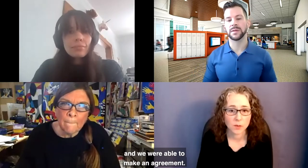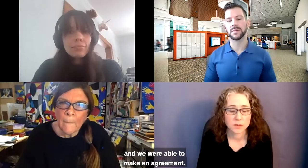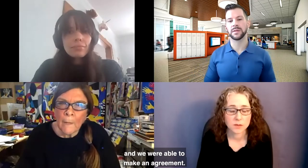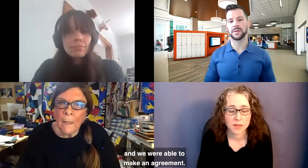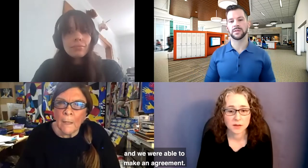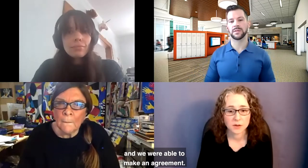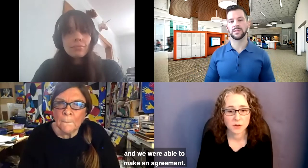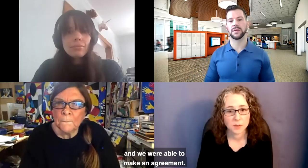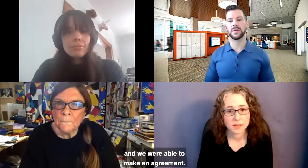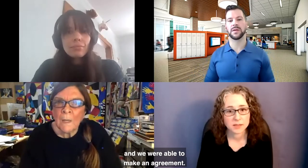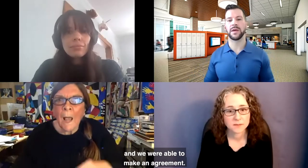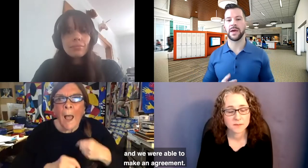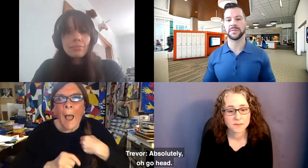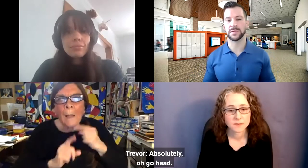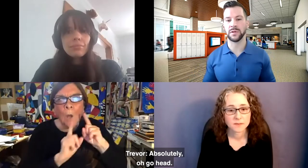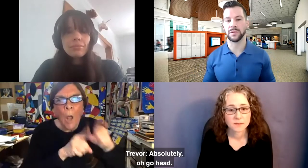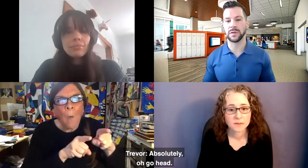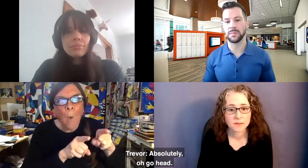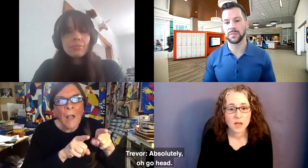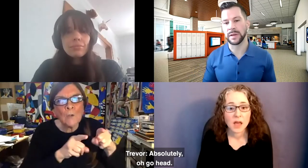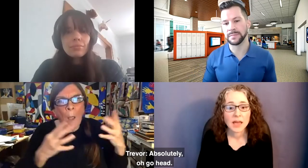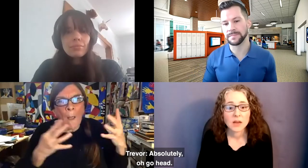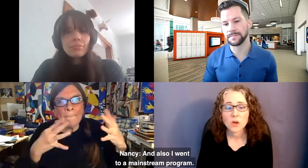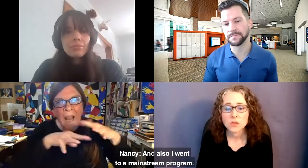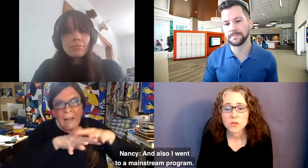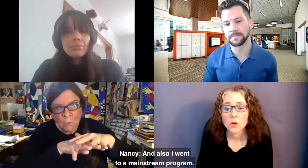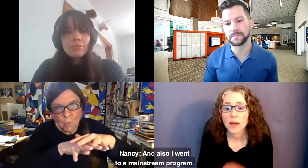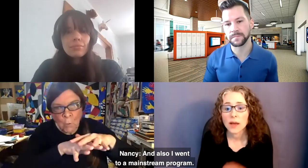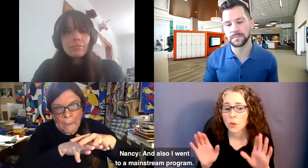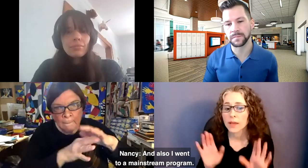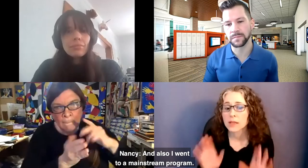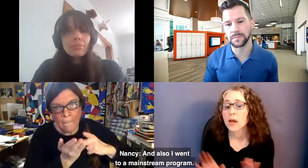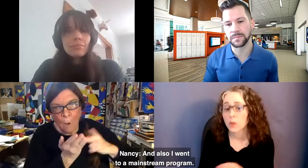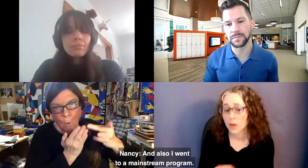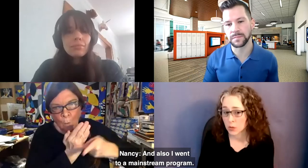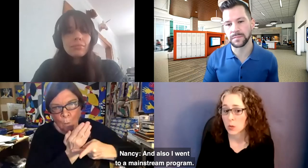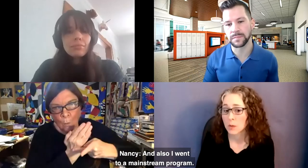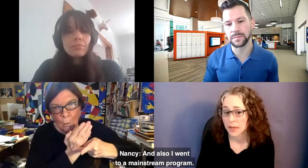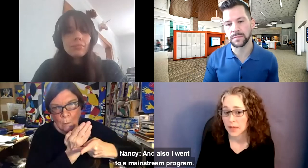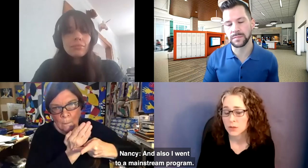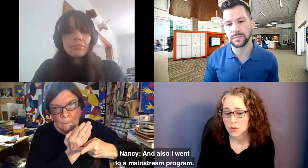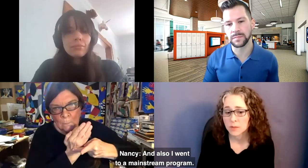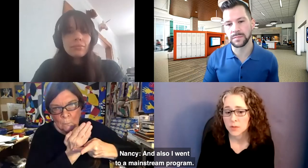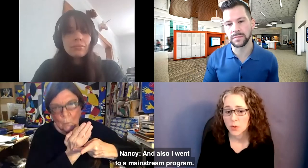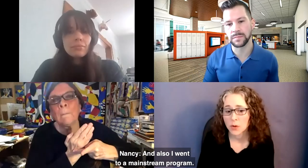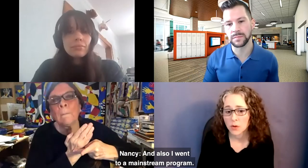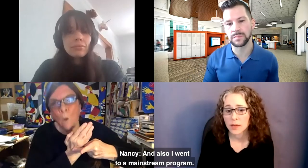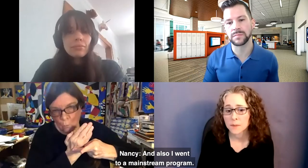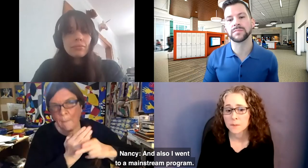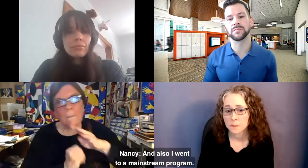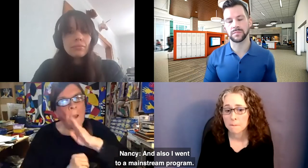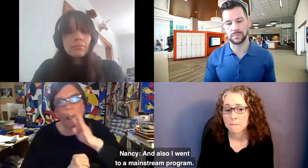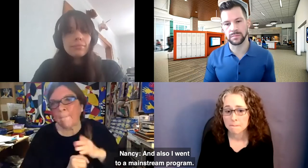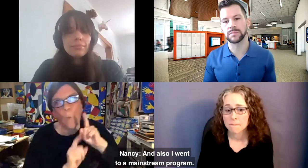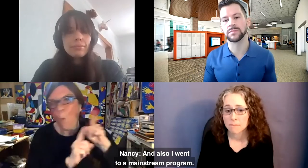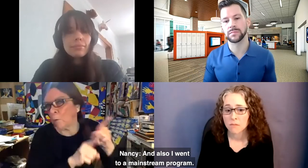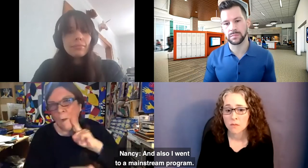we were able to make an agreement. Absolutely. And also, I went to a mainstreamed program.